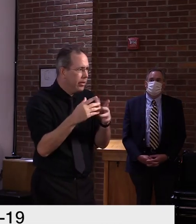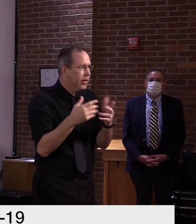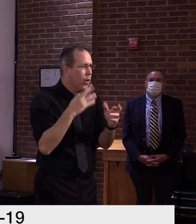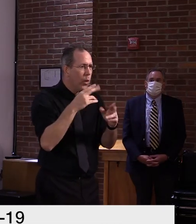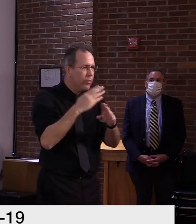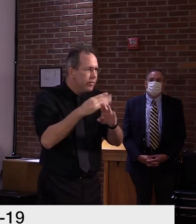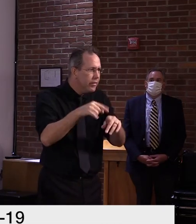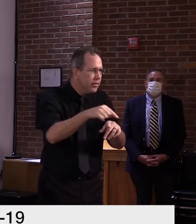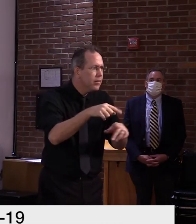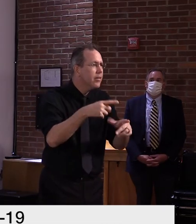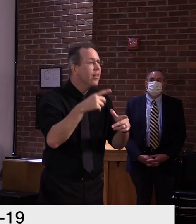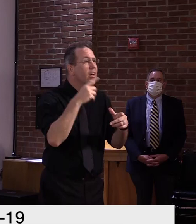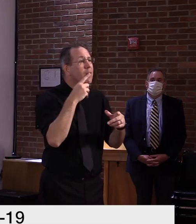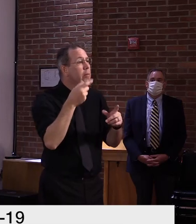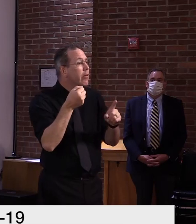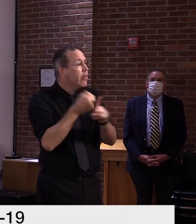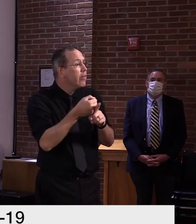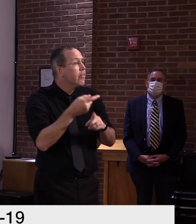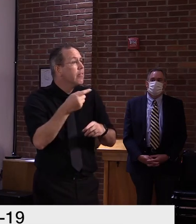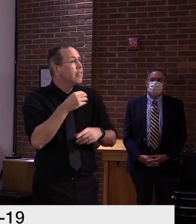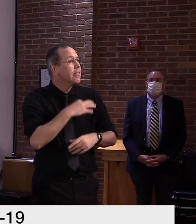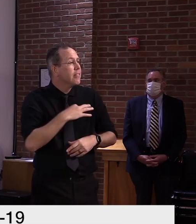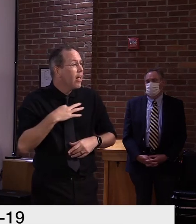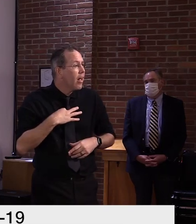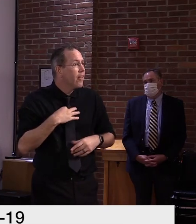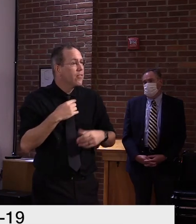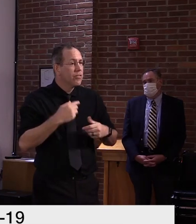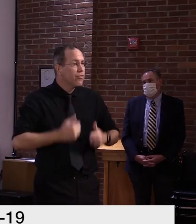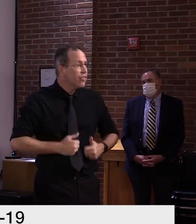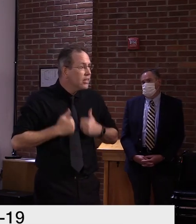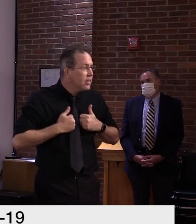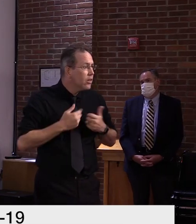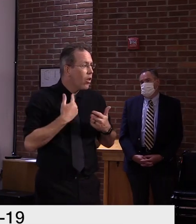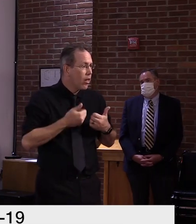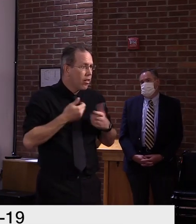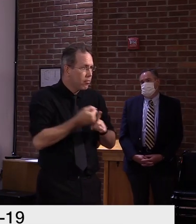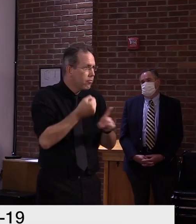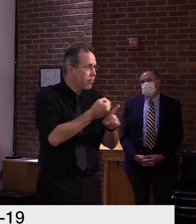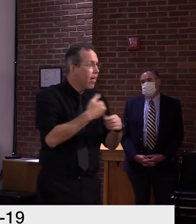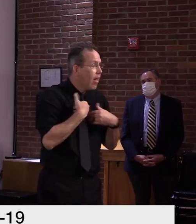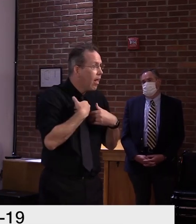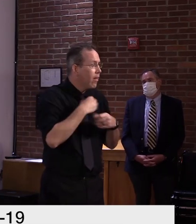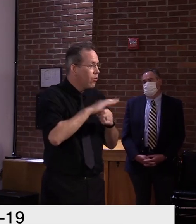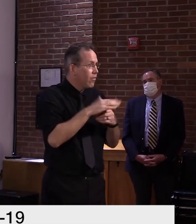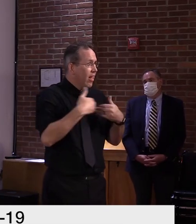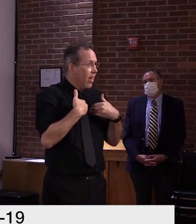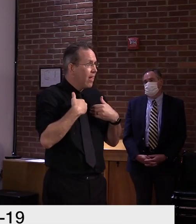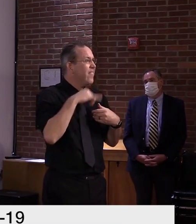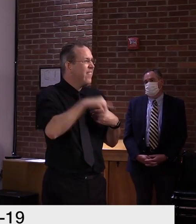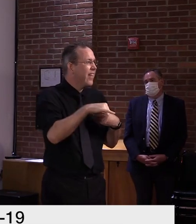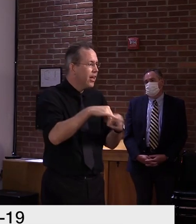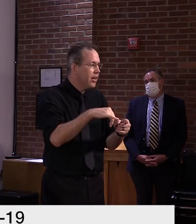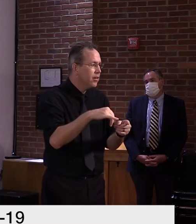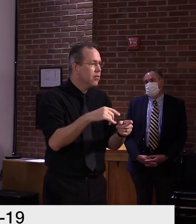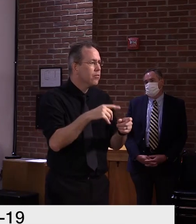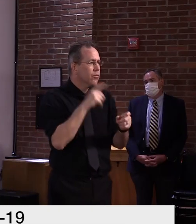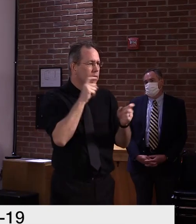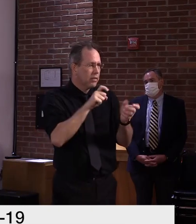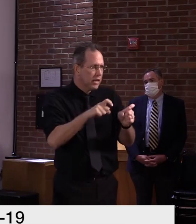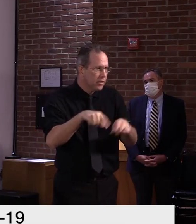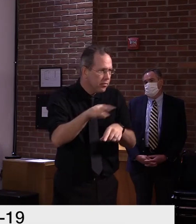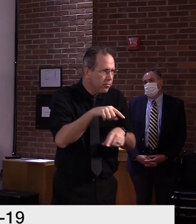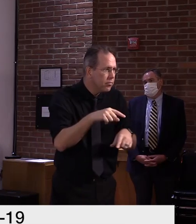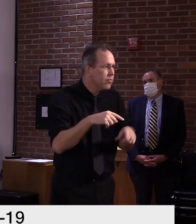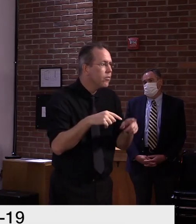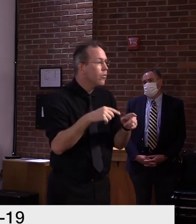residents who, uh, are becoming symptomatic. And for the purposes of protecting those who are not infected in